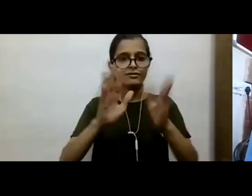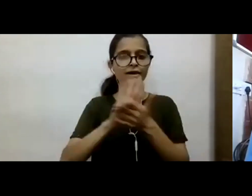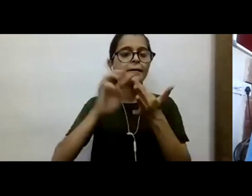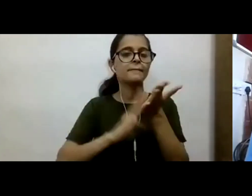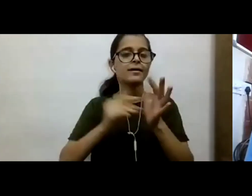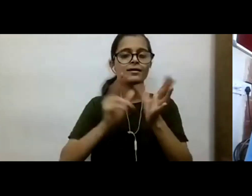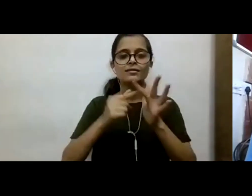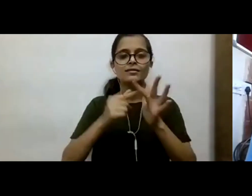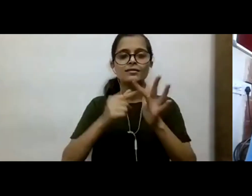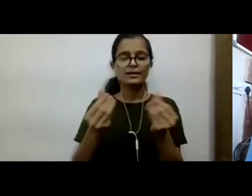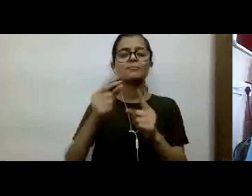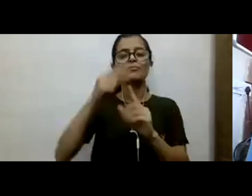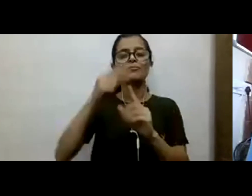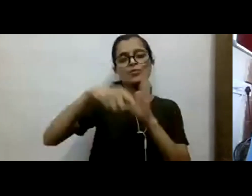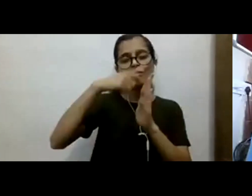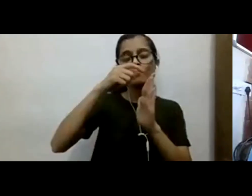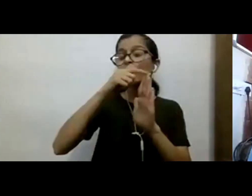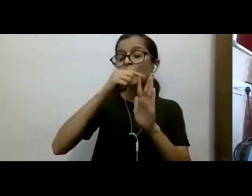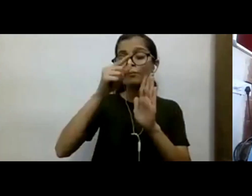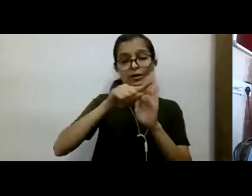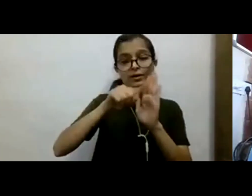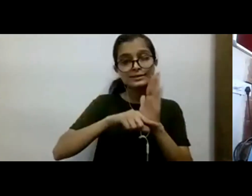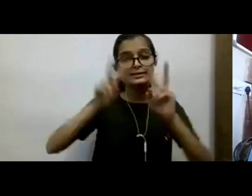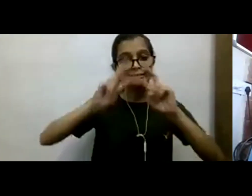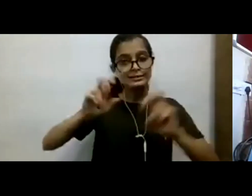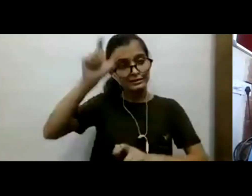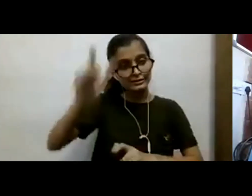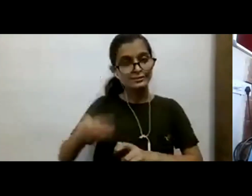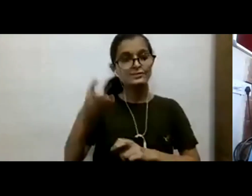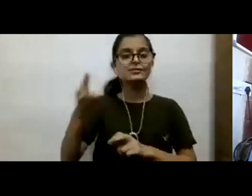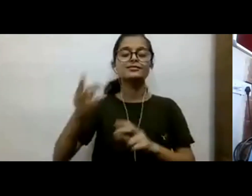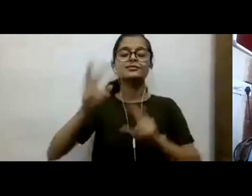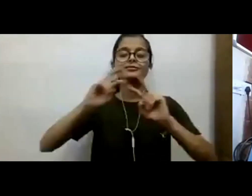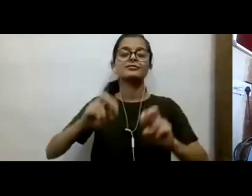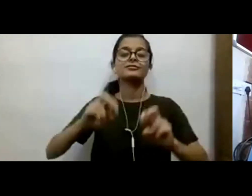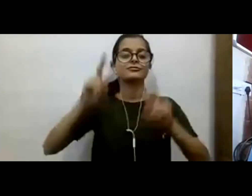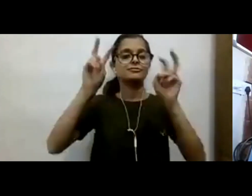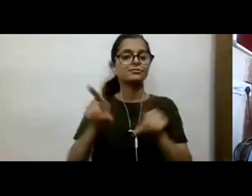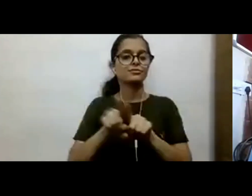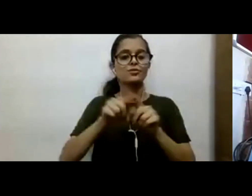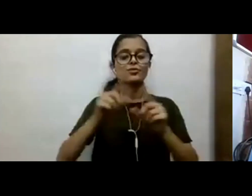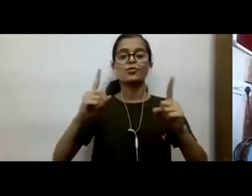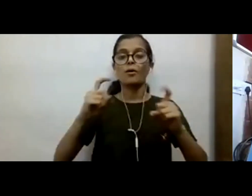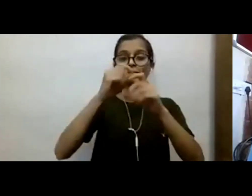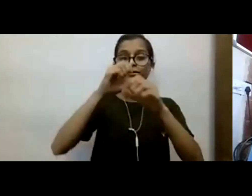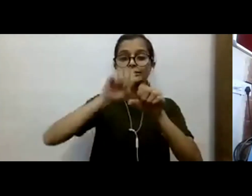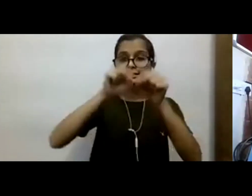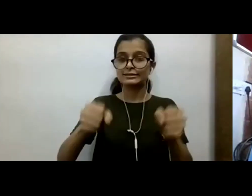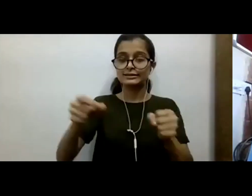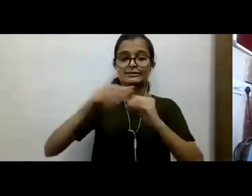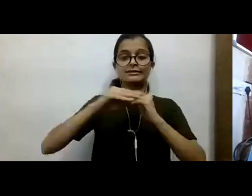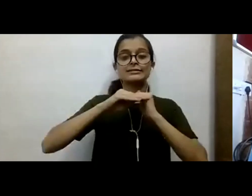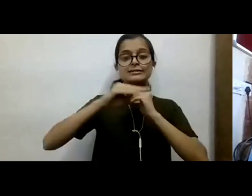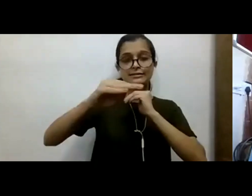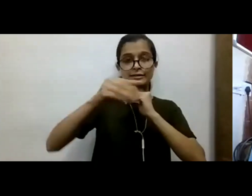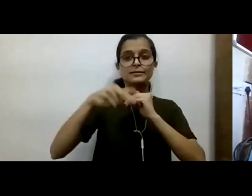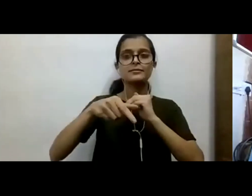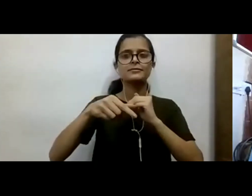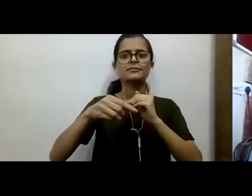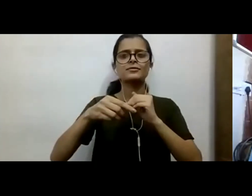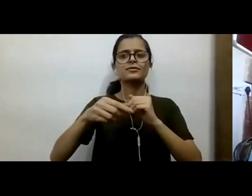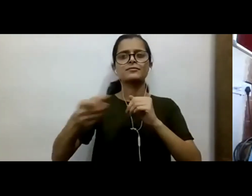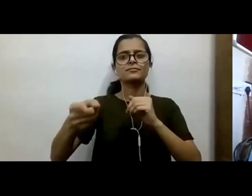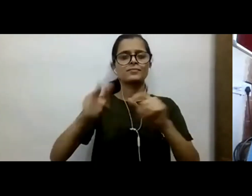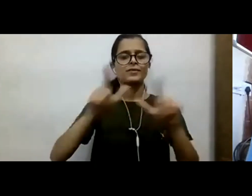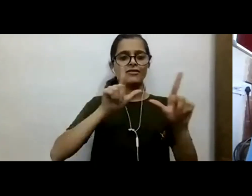researcher at the Bharati Institute of Public Policy at the Indian School of Business. His research is on complex systems focusing on sustainability,